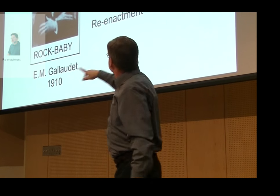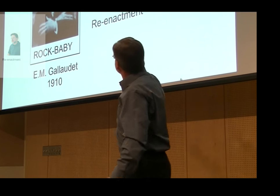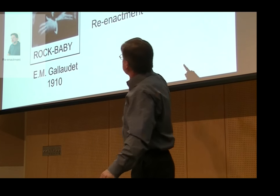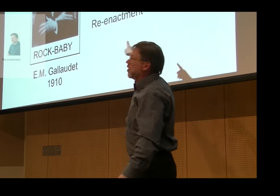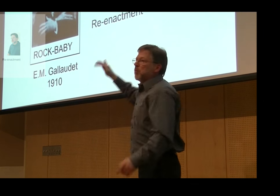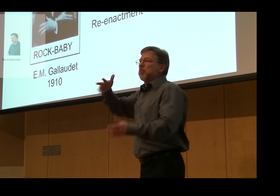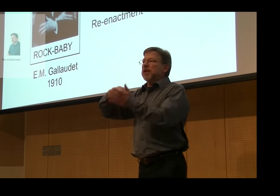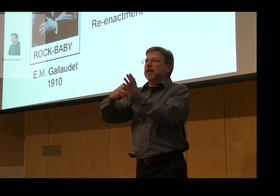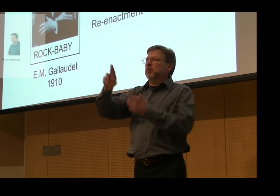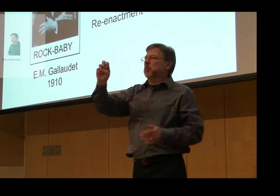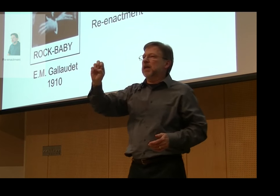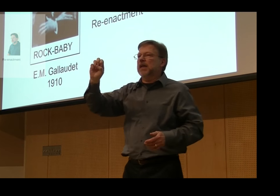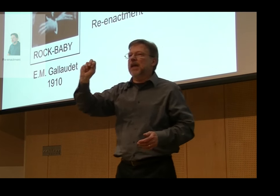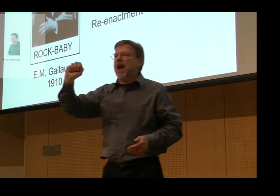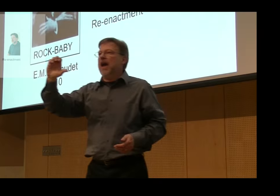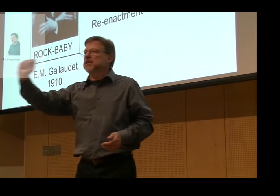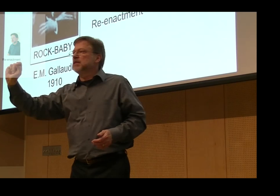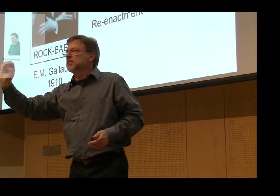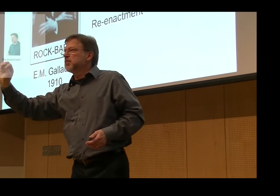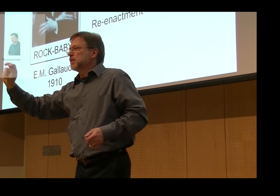This is me just reenacting what you just saw.